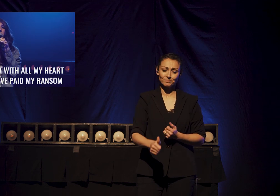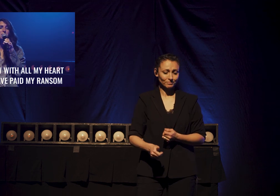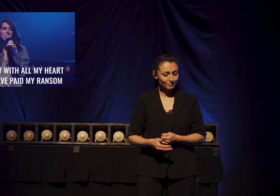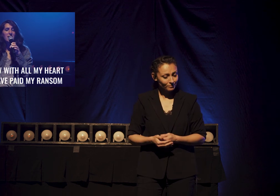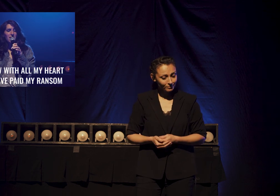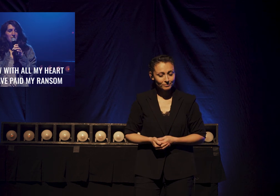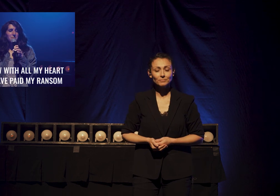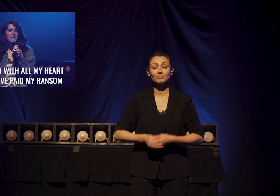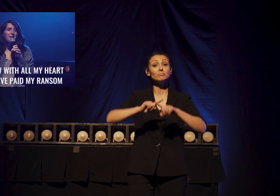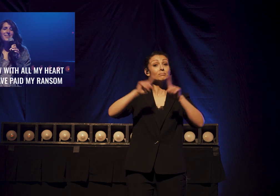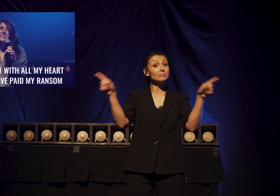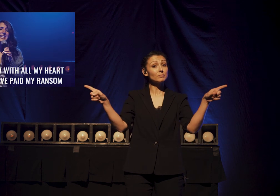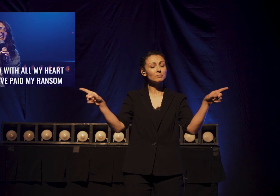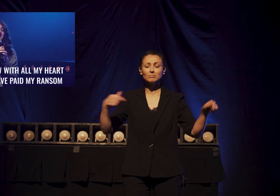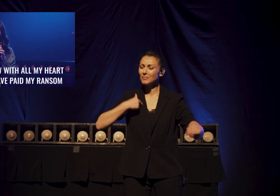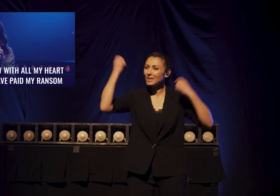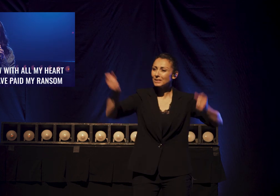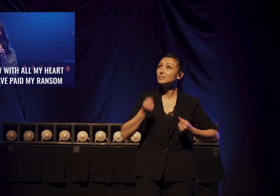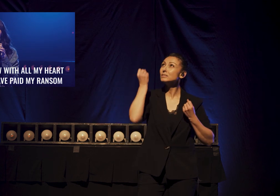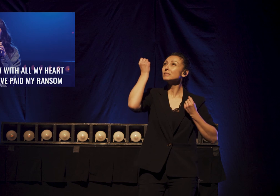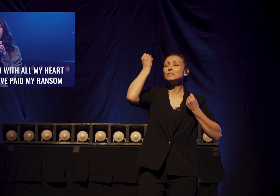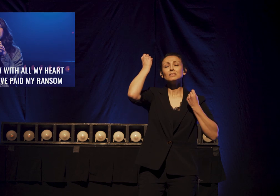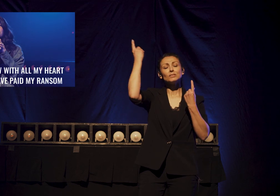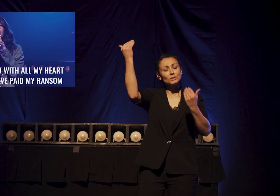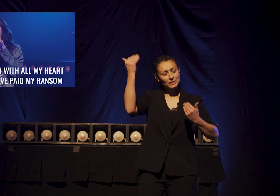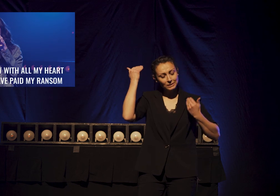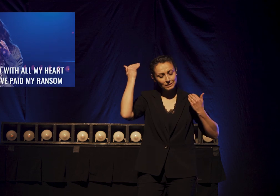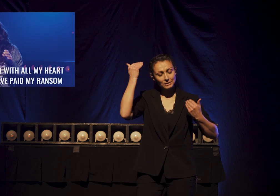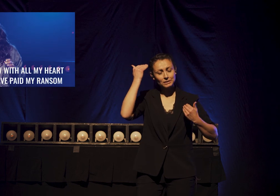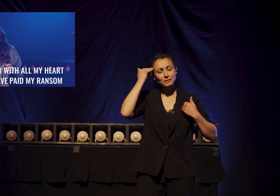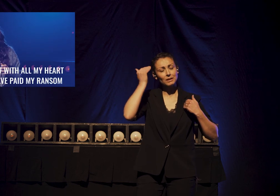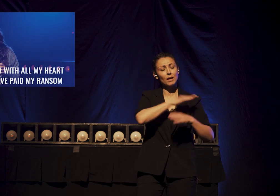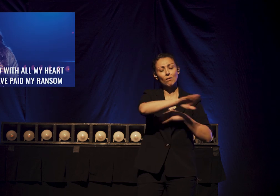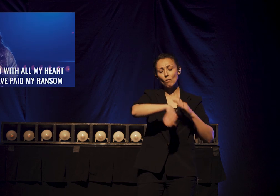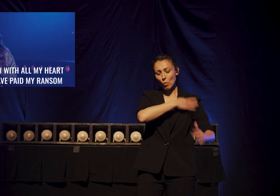But this I know with all my heart.